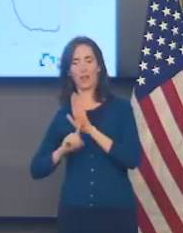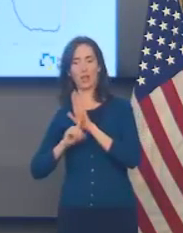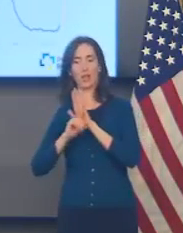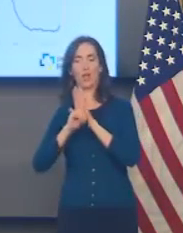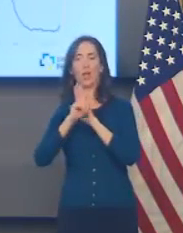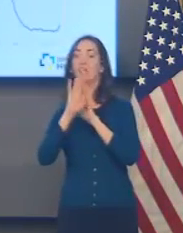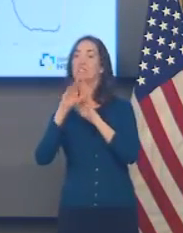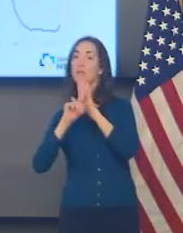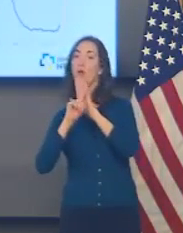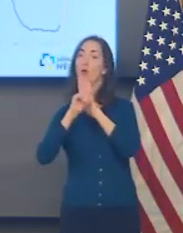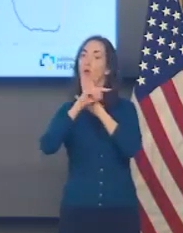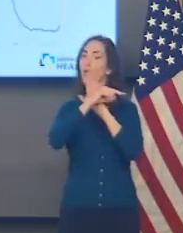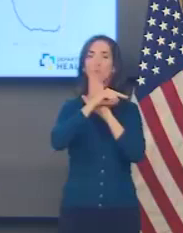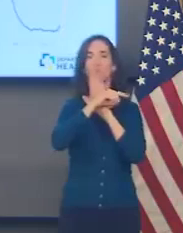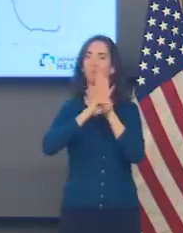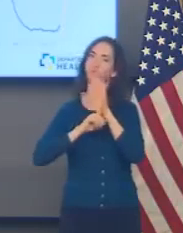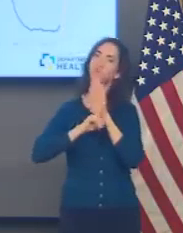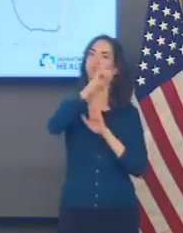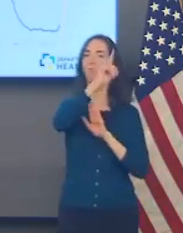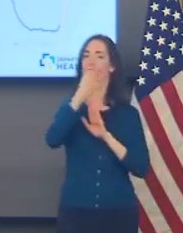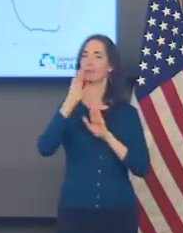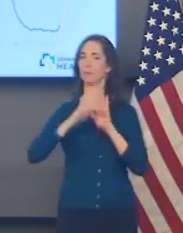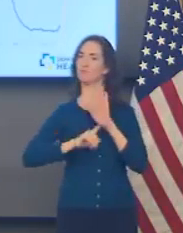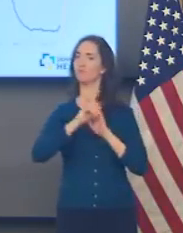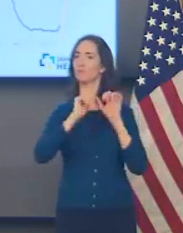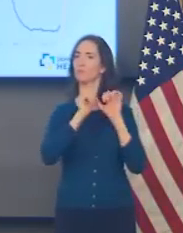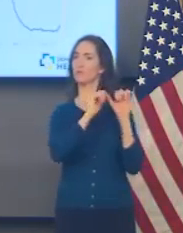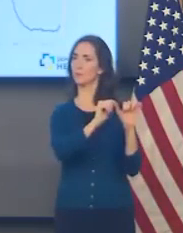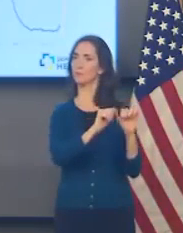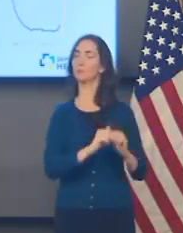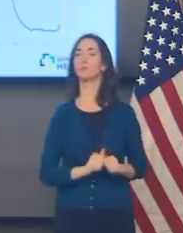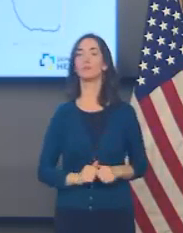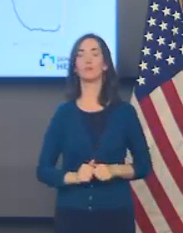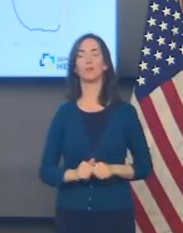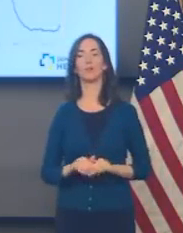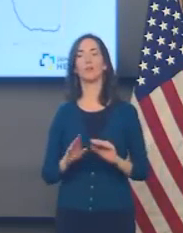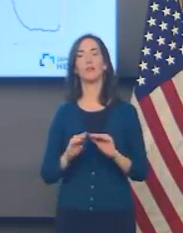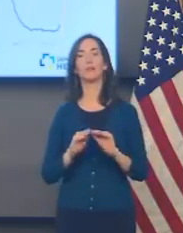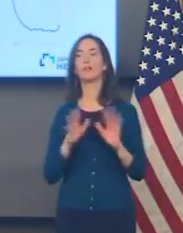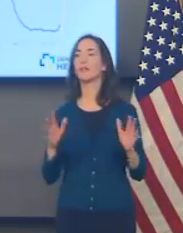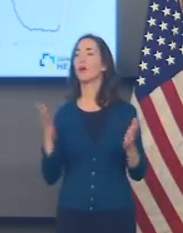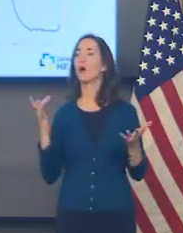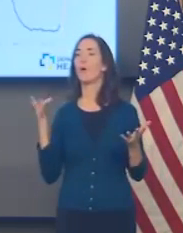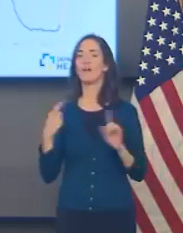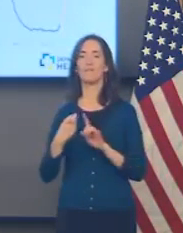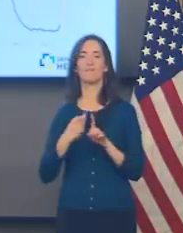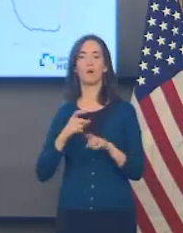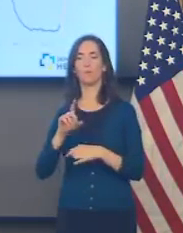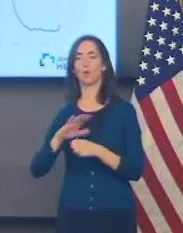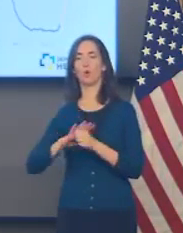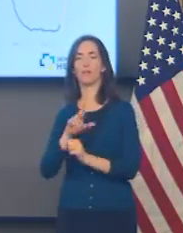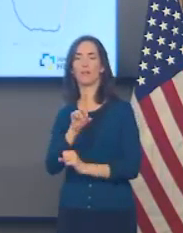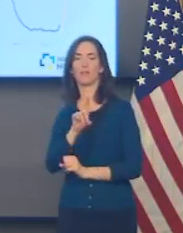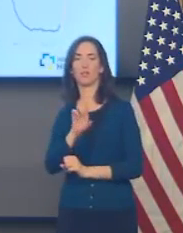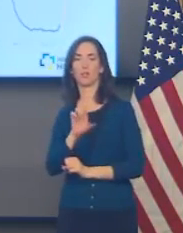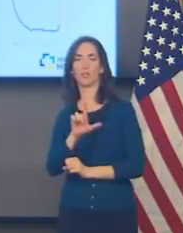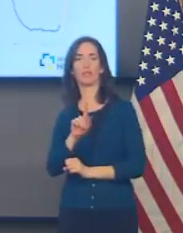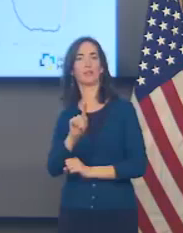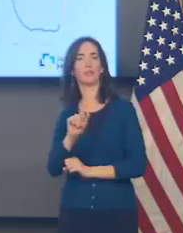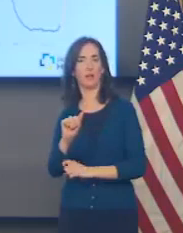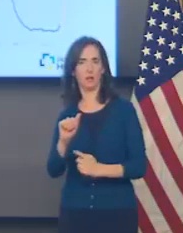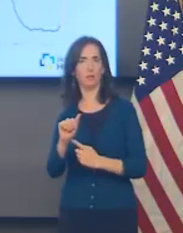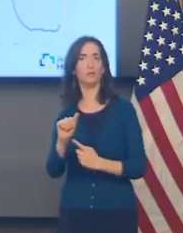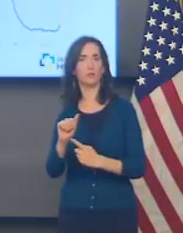that it is slowing. There's no question this is due to Delta. About 83